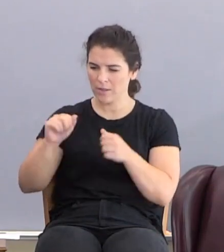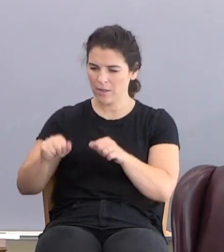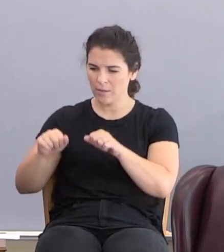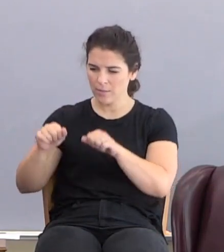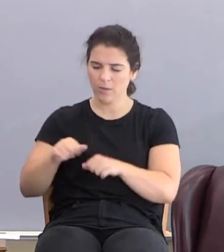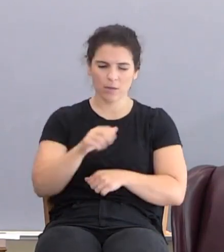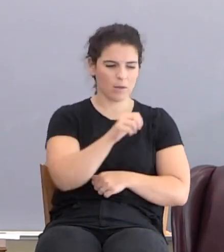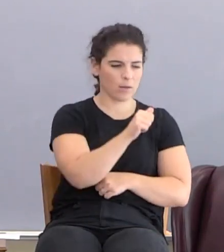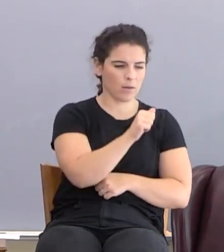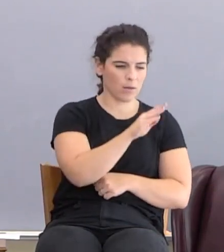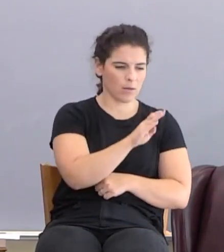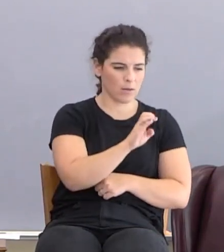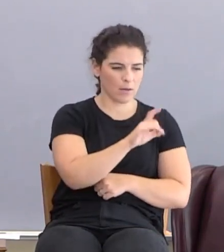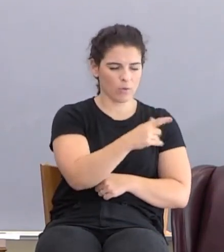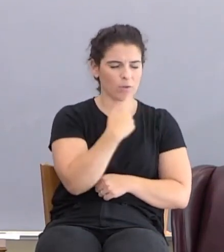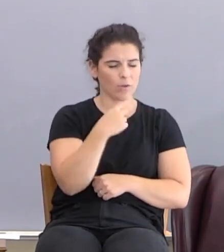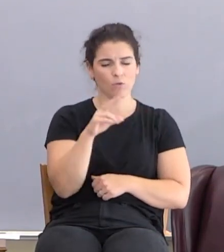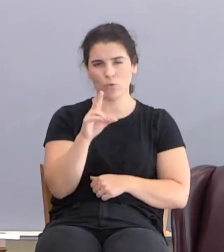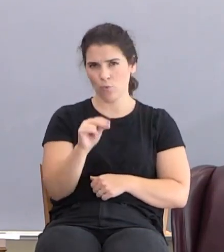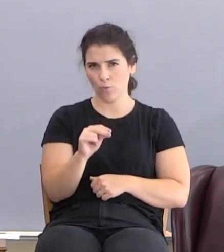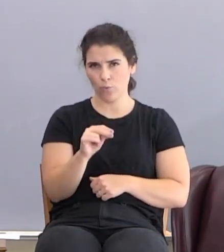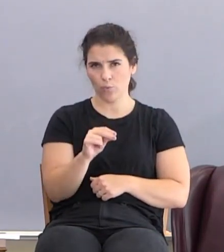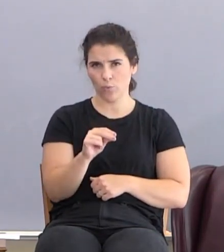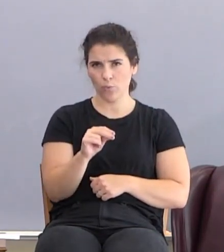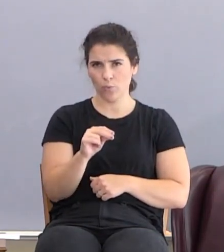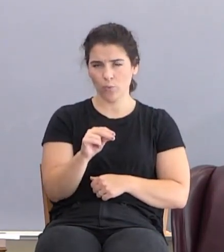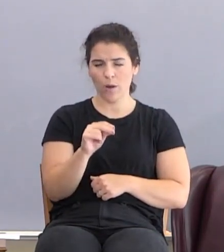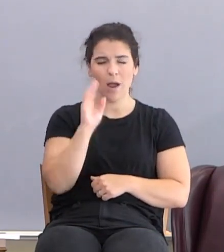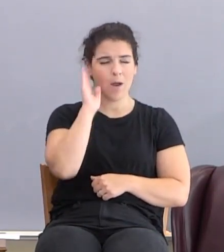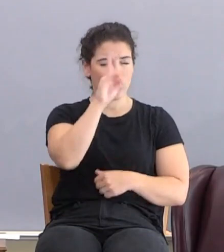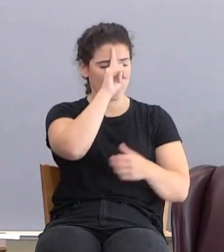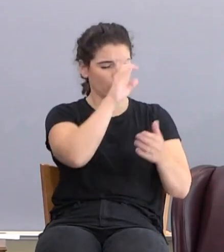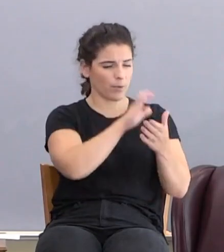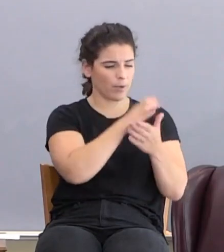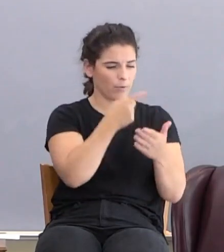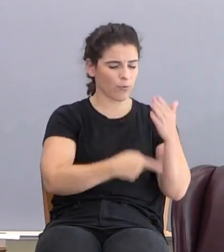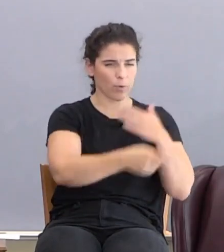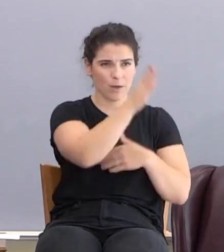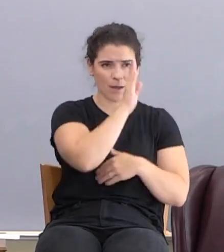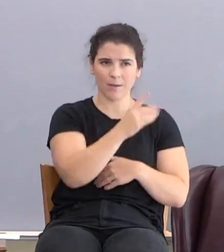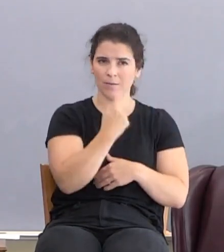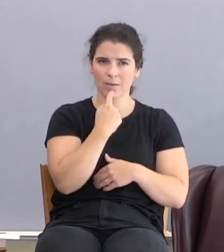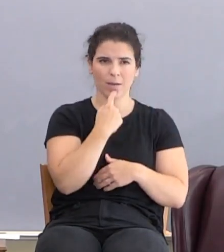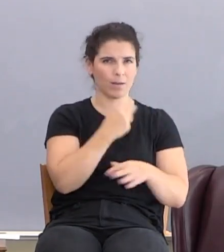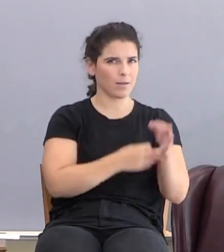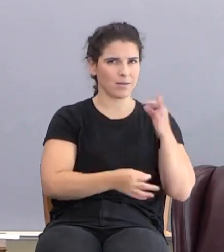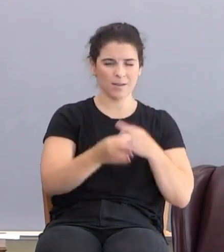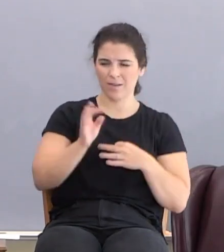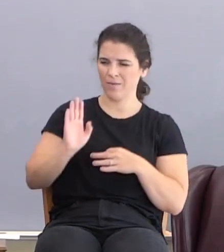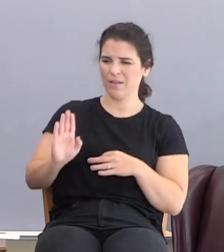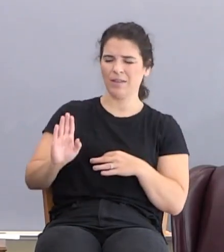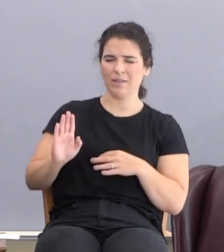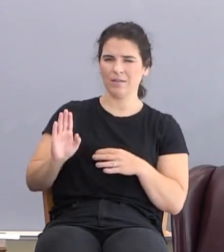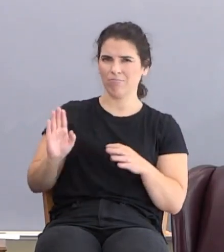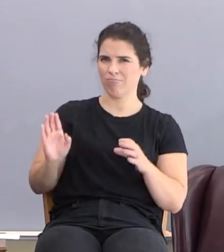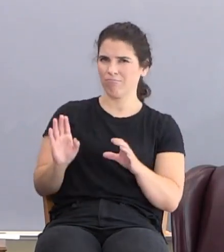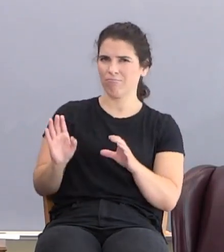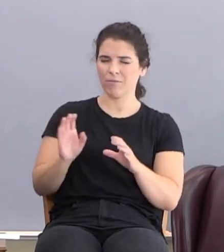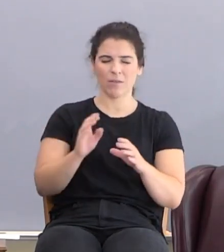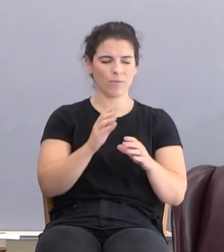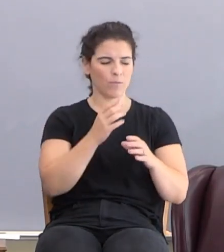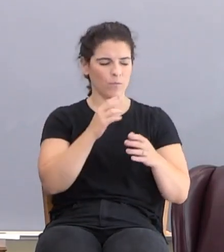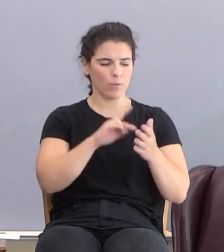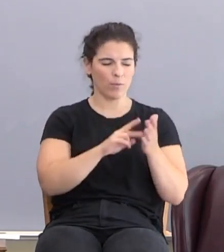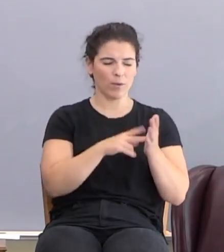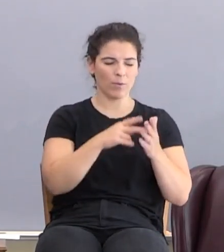no, you know, I'm going believe what God said, instead of all the pomp and ceremony involved with Cain. And that's when the verse says he obtained witness.